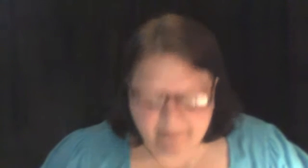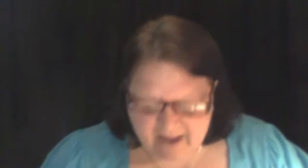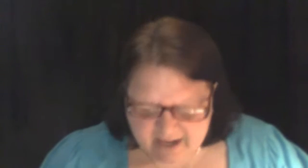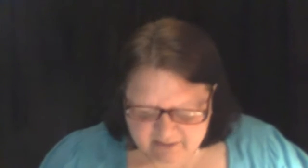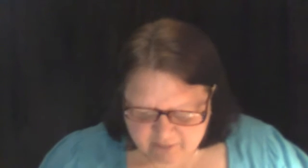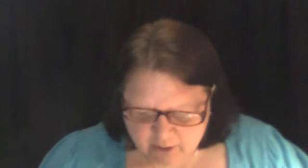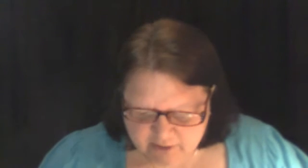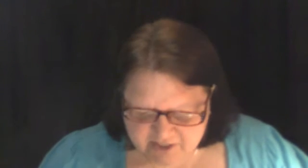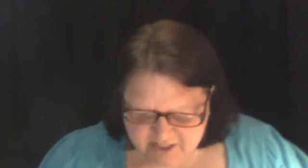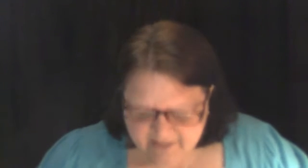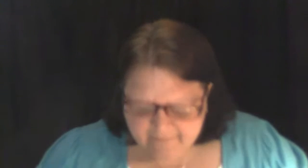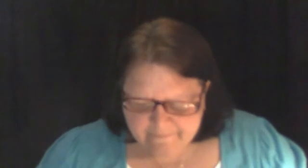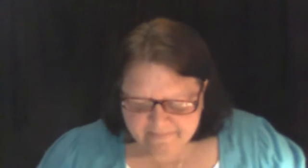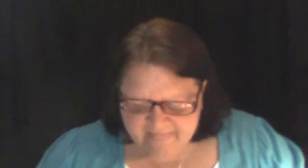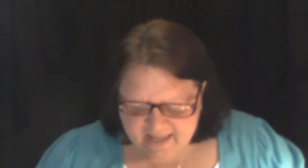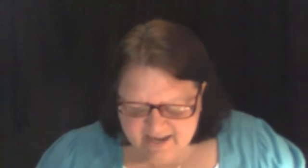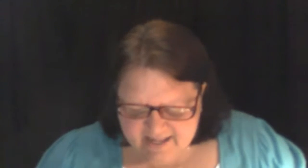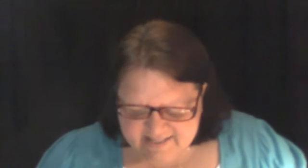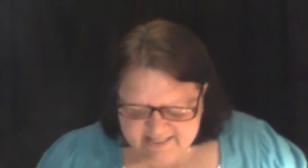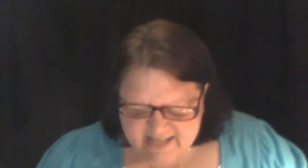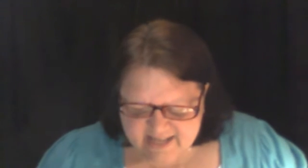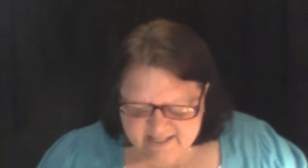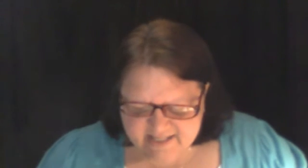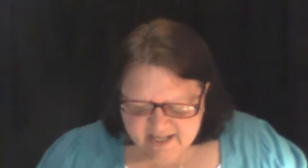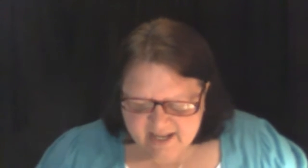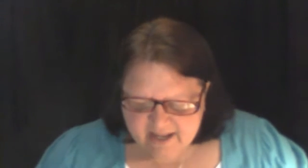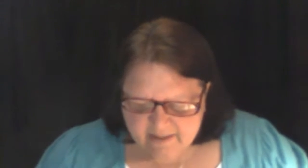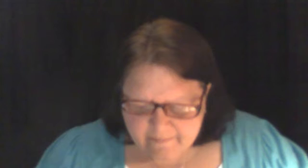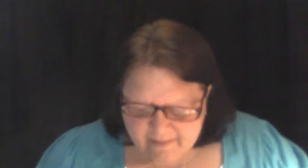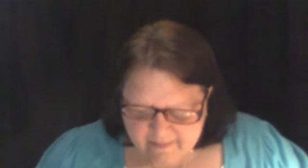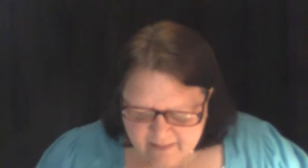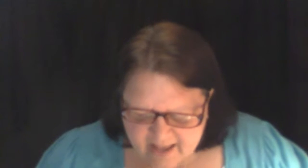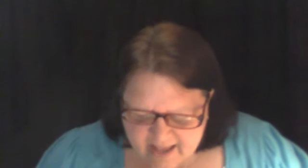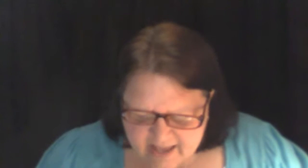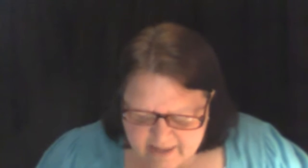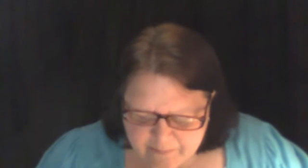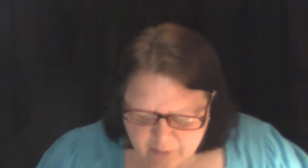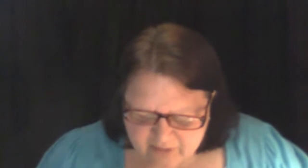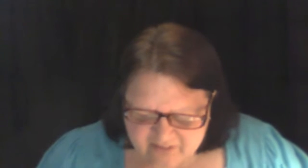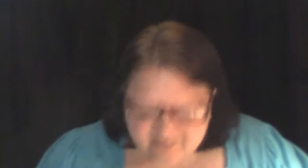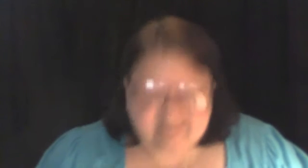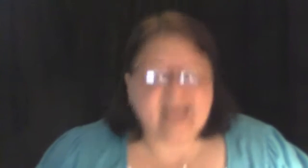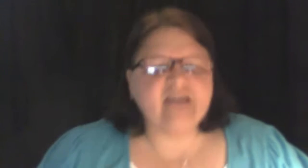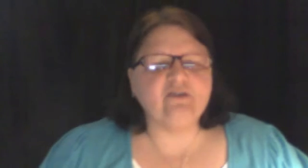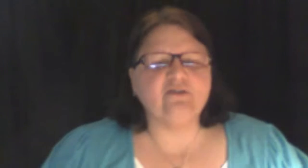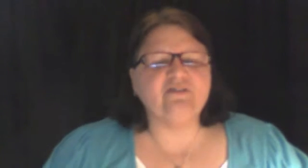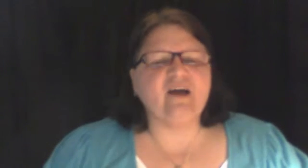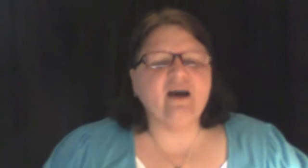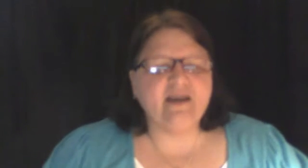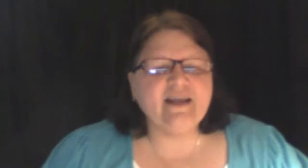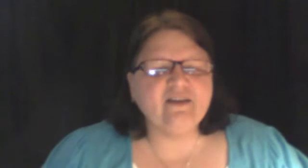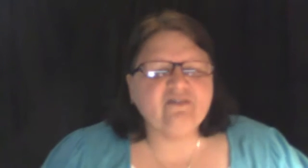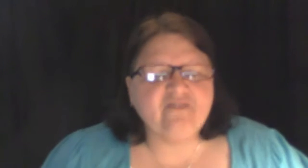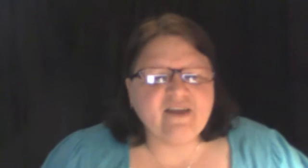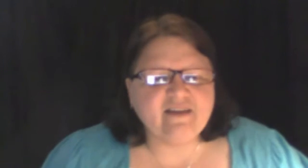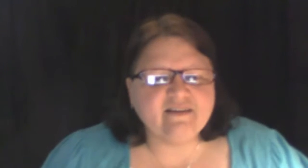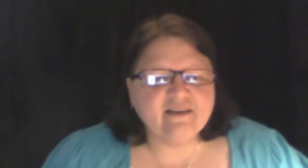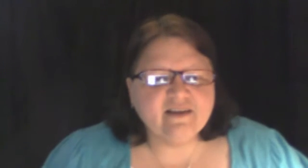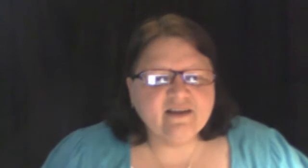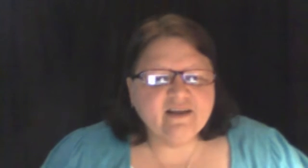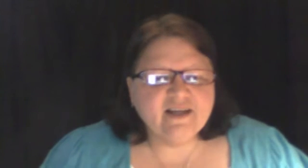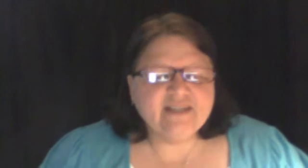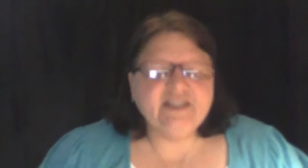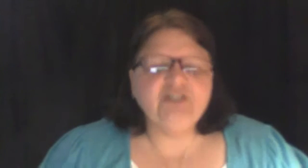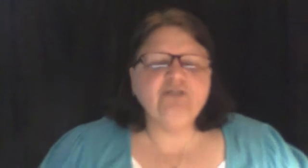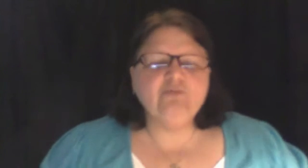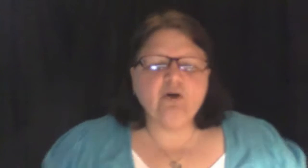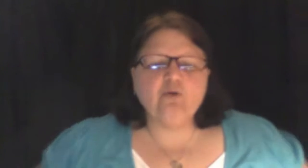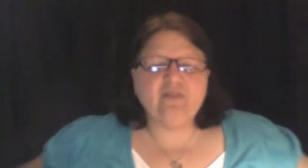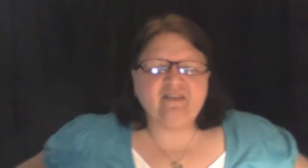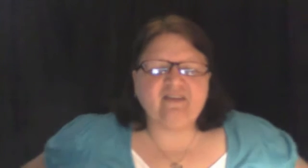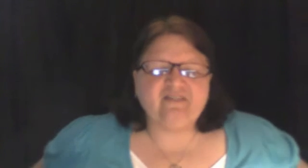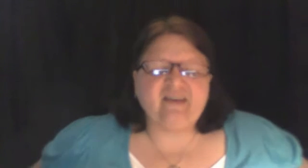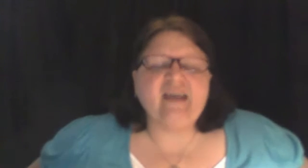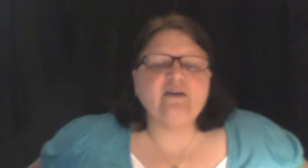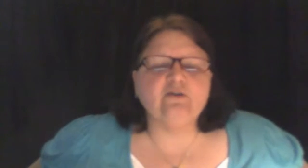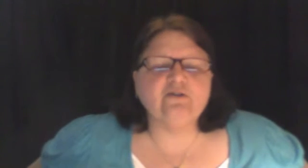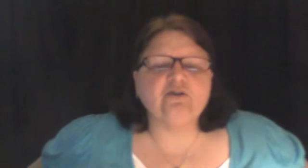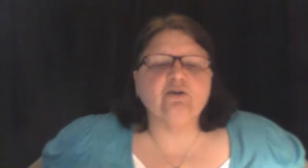packed verse. Then it says, and he put sandals on his feet. Did you know that the sandals or